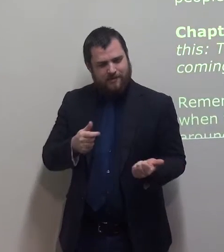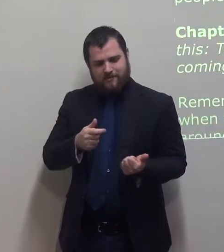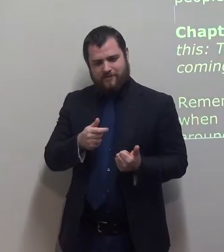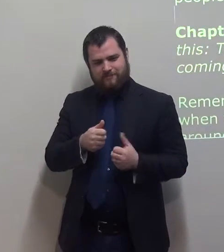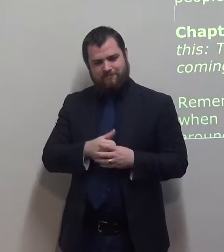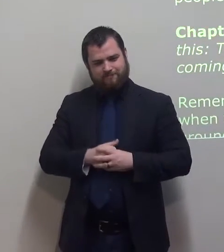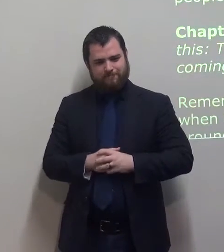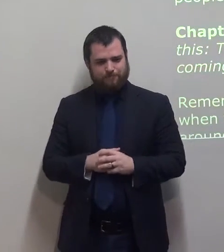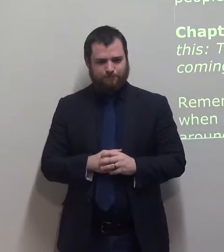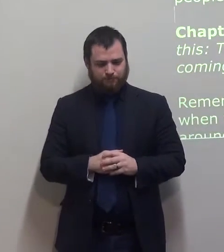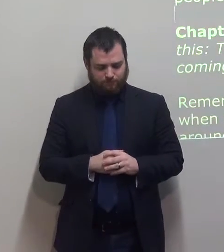Chapter 3, verse 1.